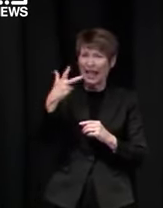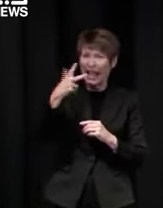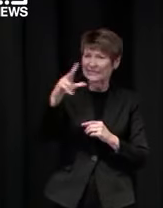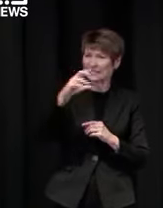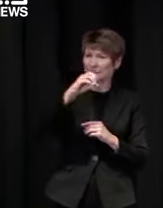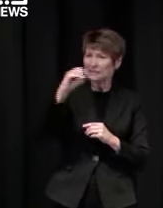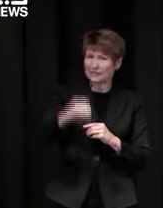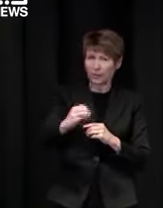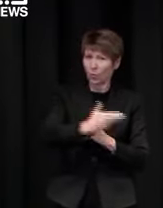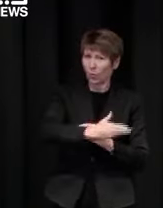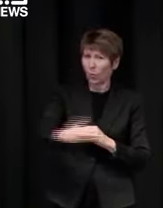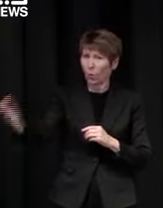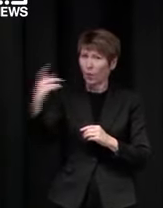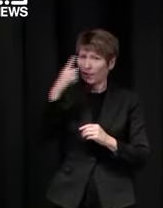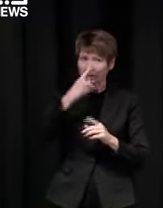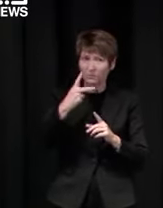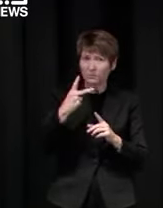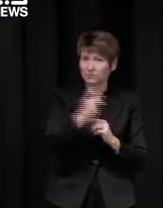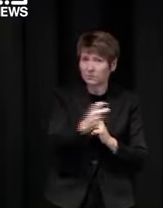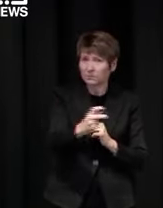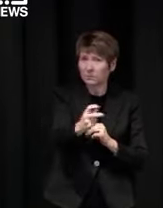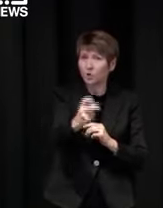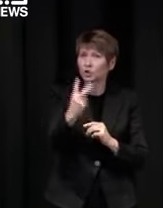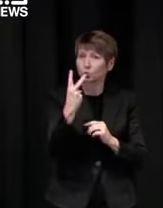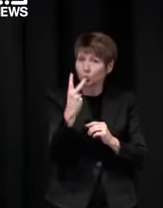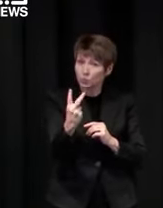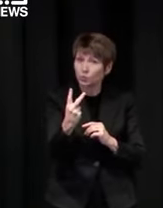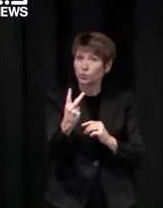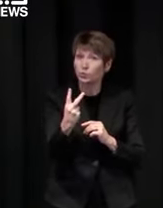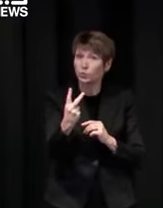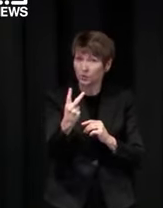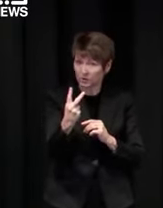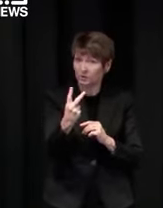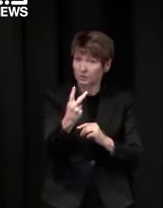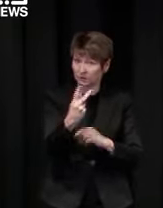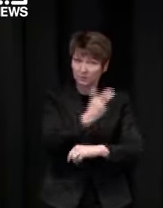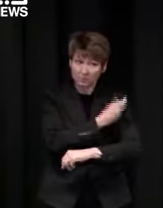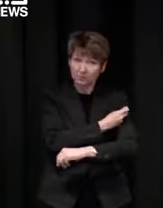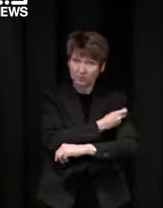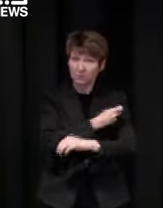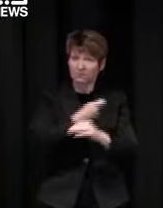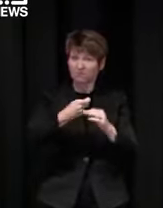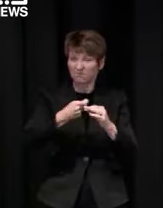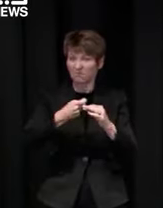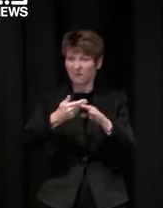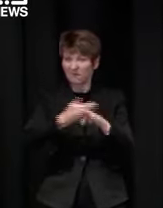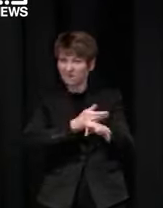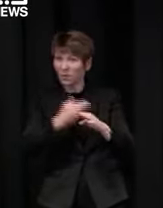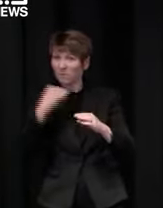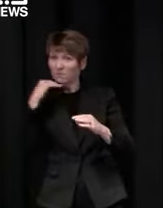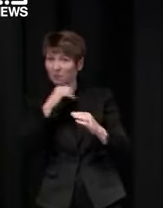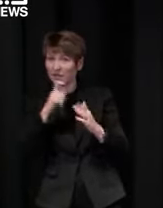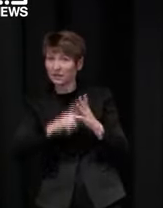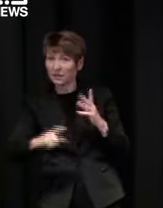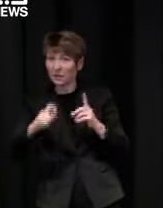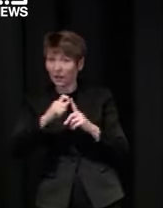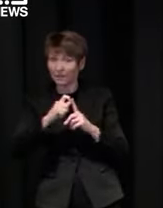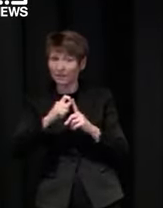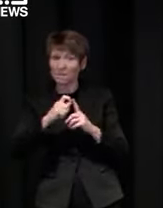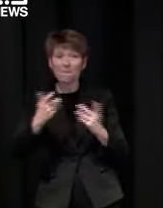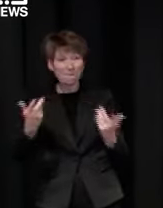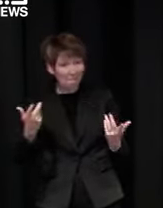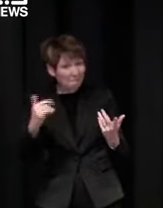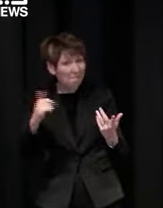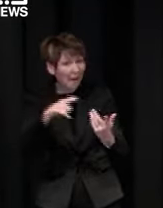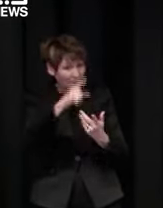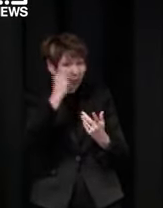now it's going to be touch and go but yes conceivably that that's the sort of thing that uh we we could potentially run a trial at if we're